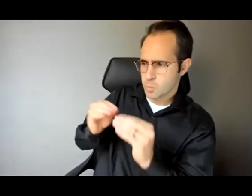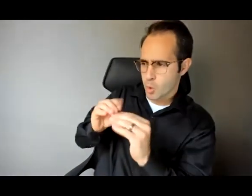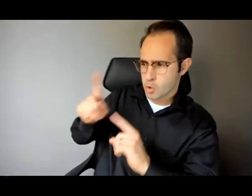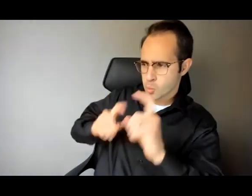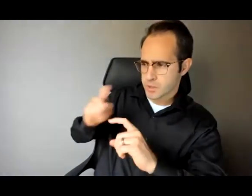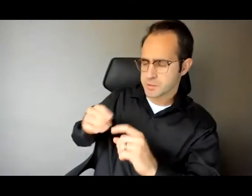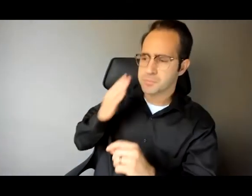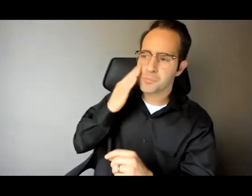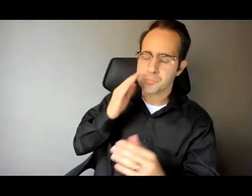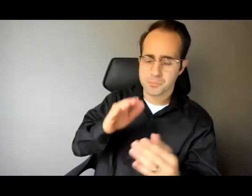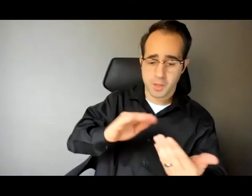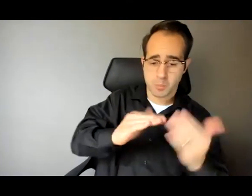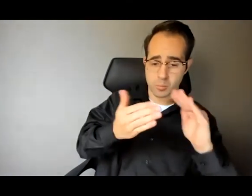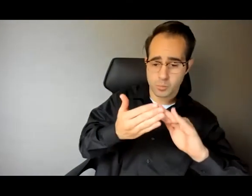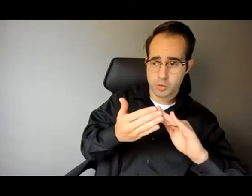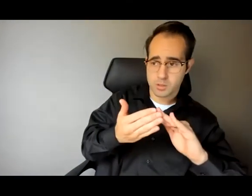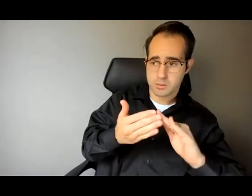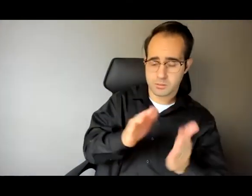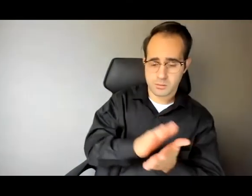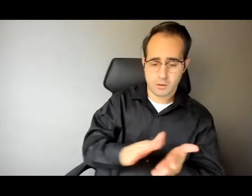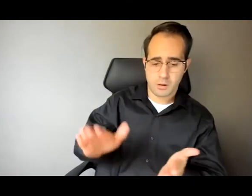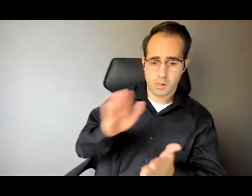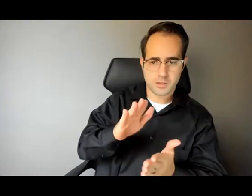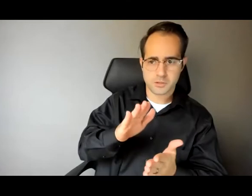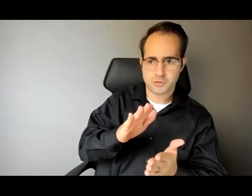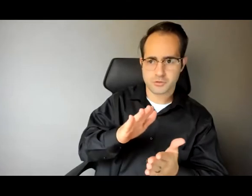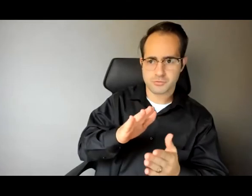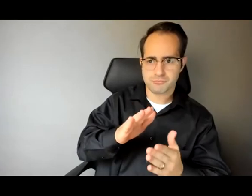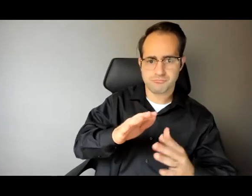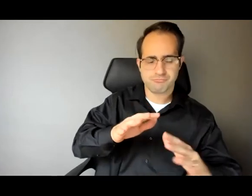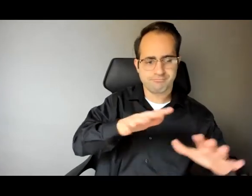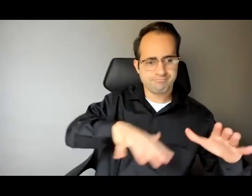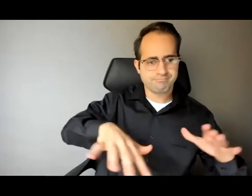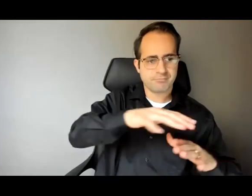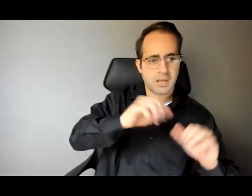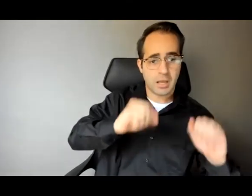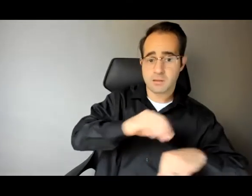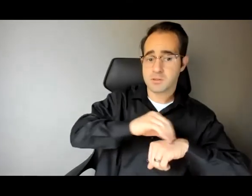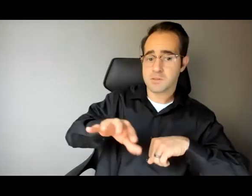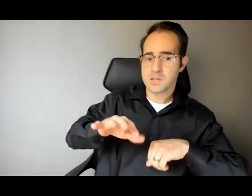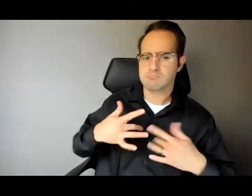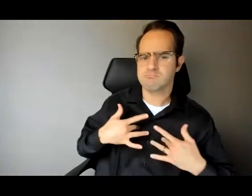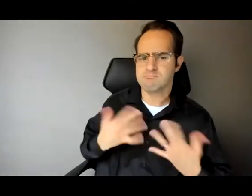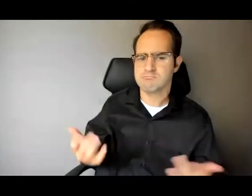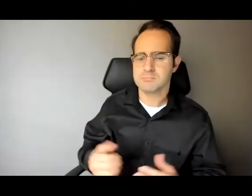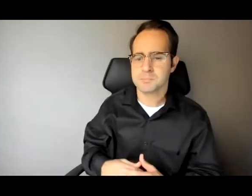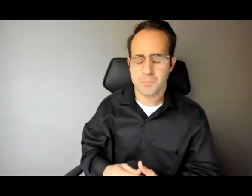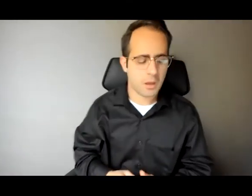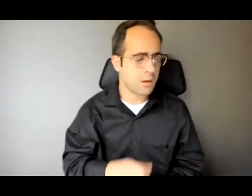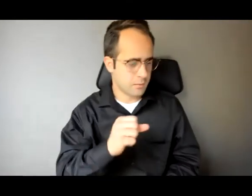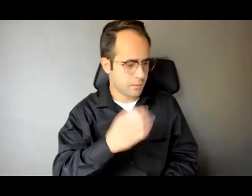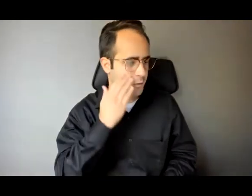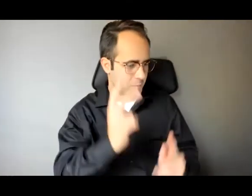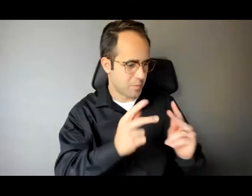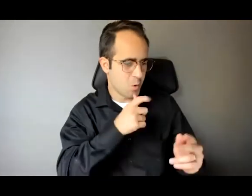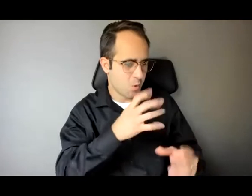community college system setting can play in re-entry yeah people closest to the problem are